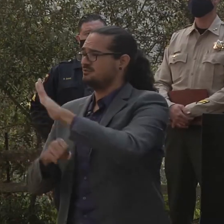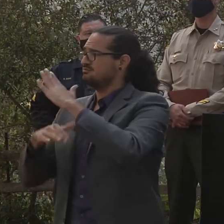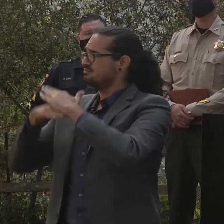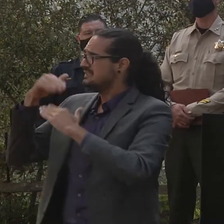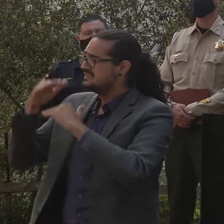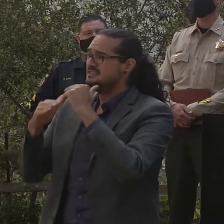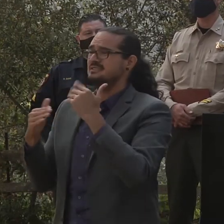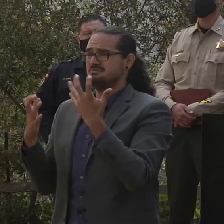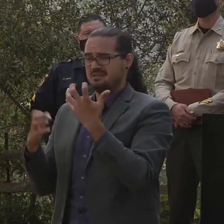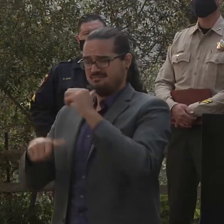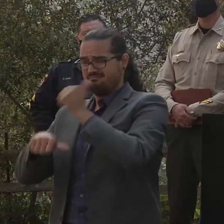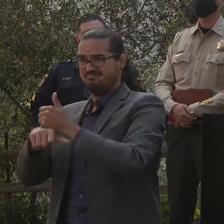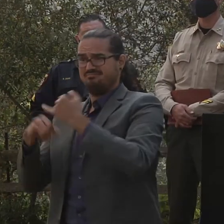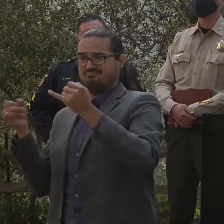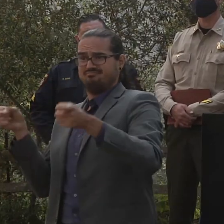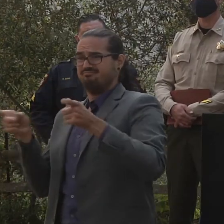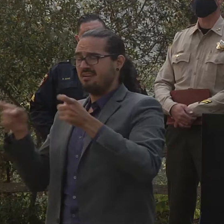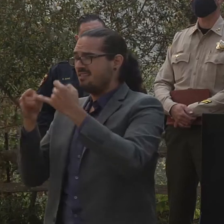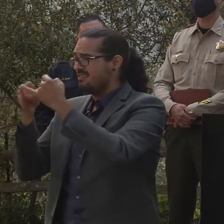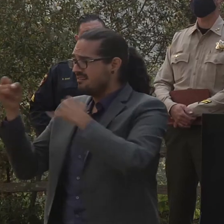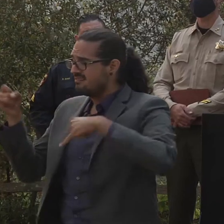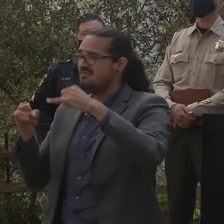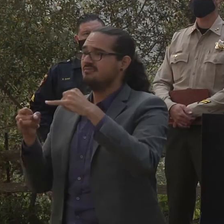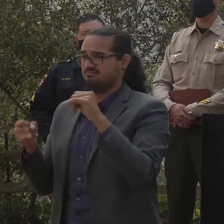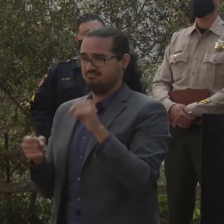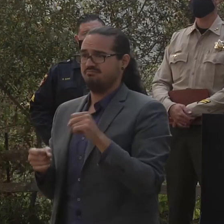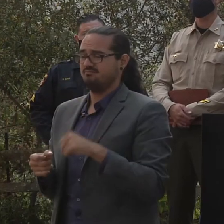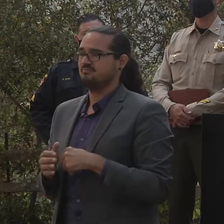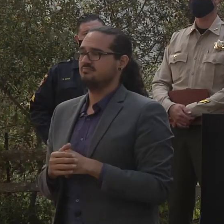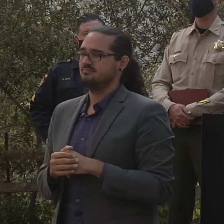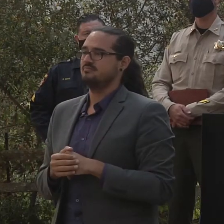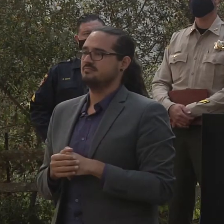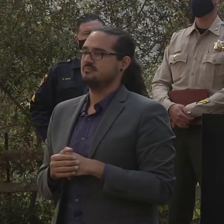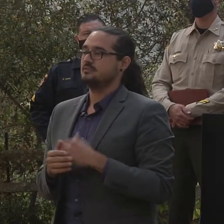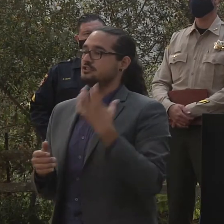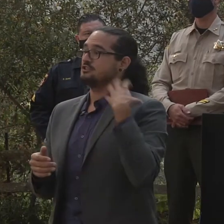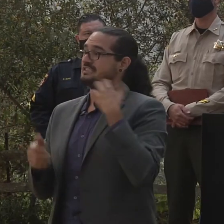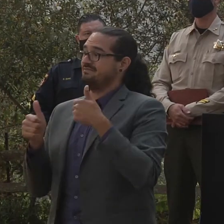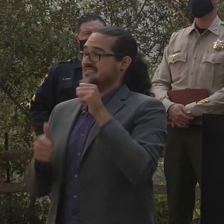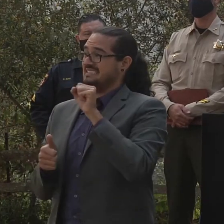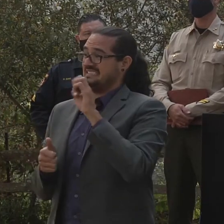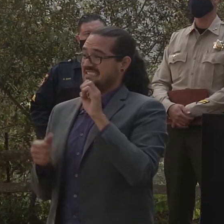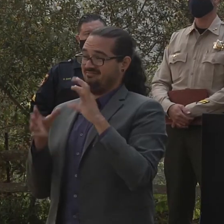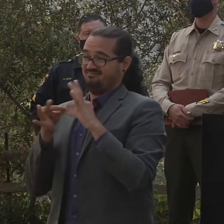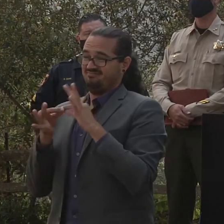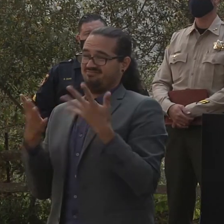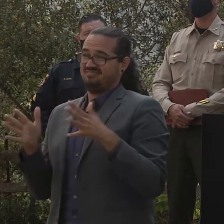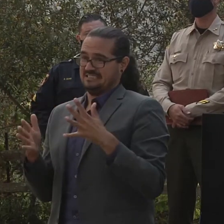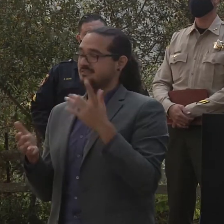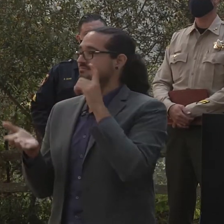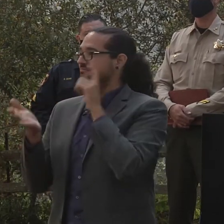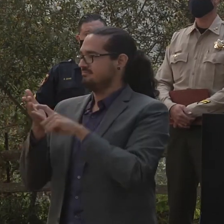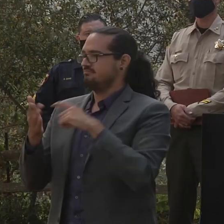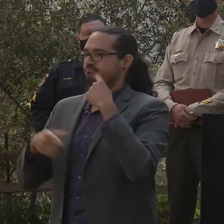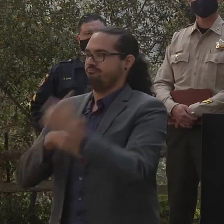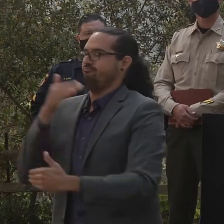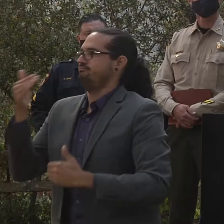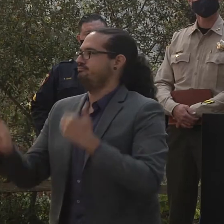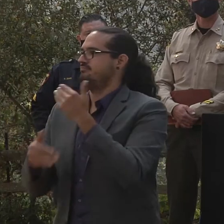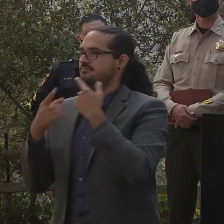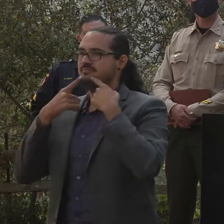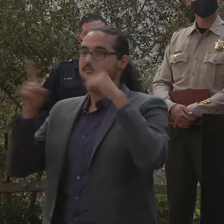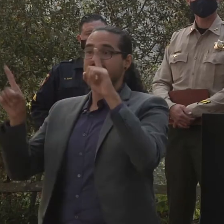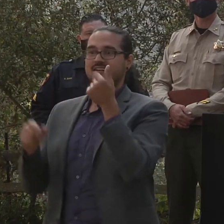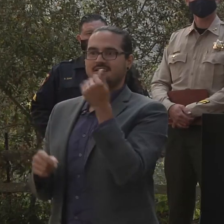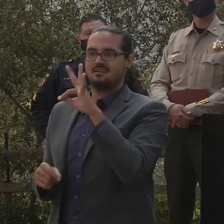control. As Chief C said, today was a good day. We've made progress. We're at 19 percent contained. But I just want to reiterate